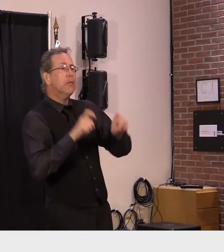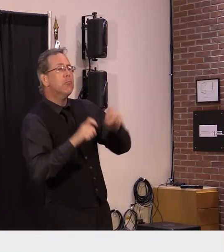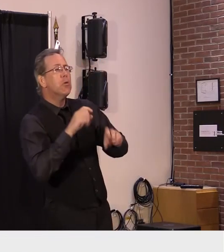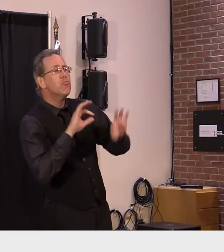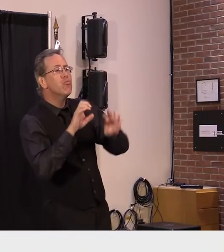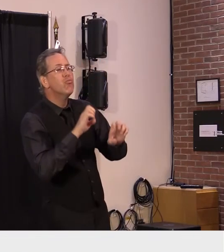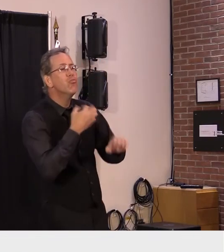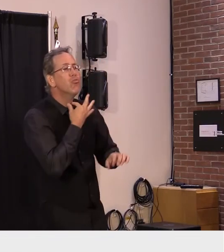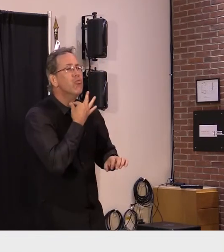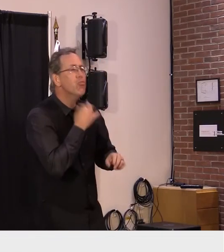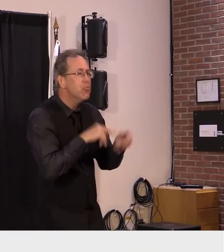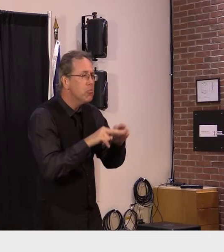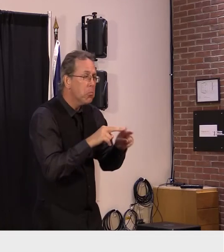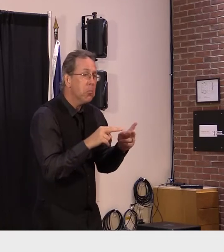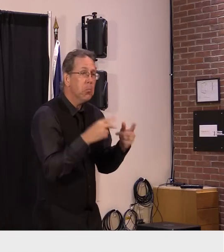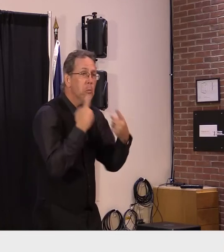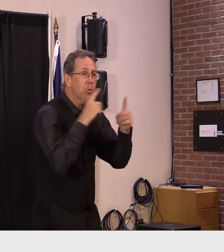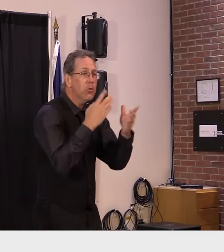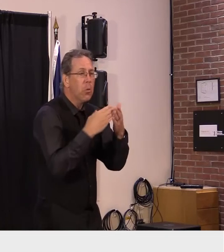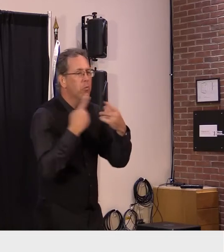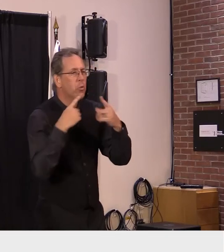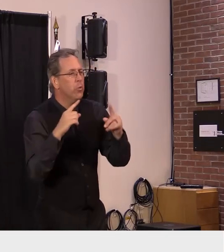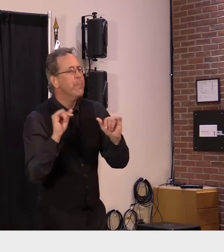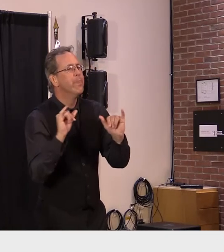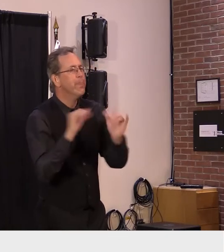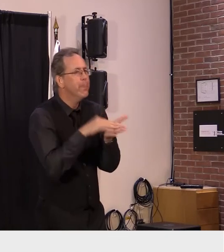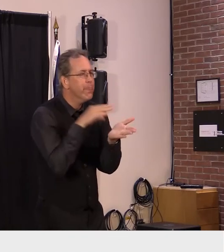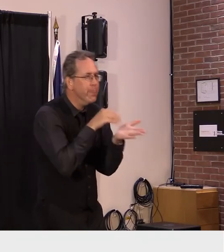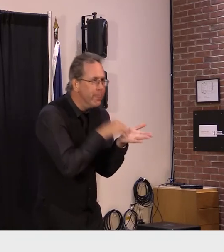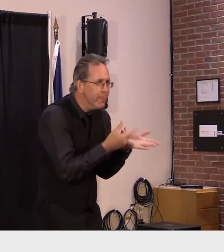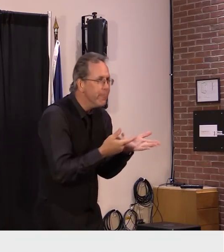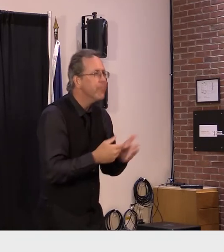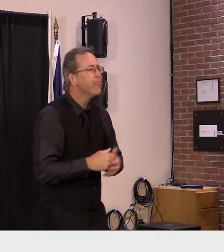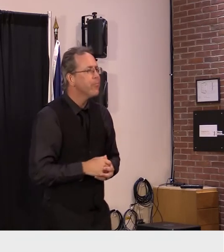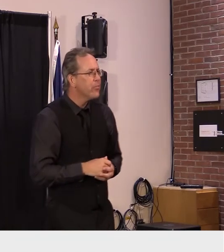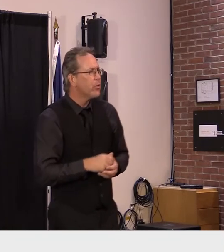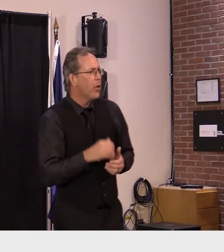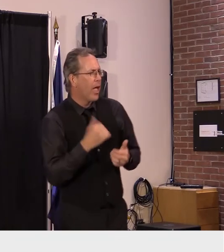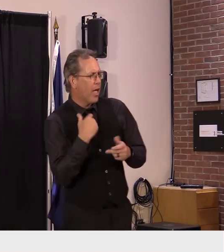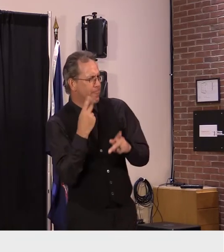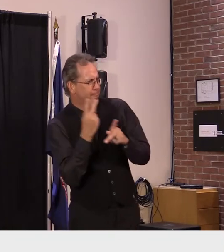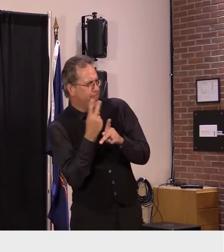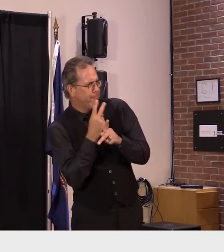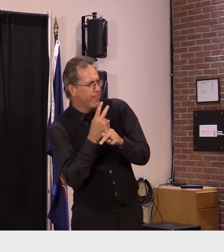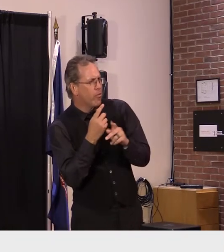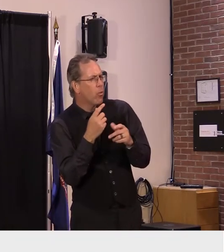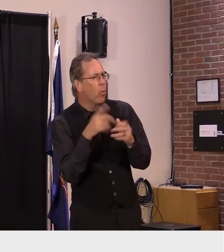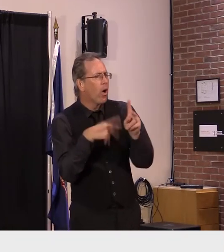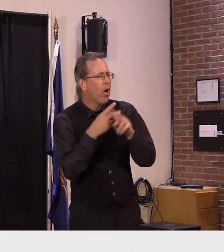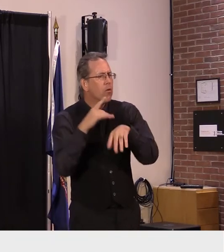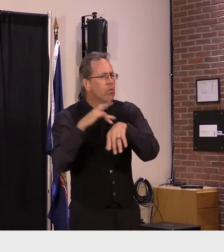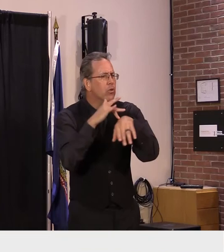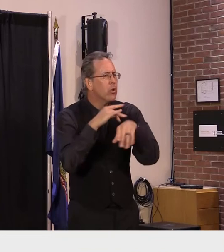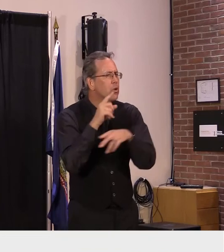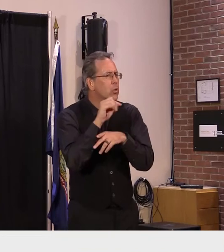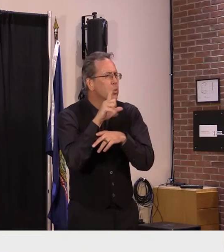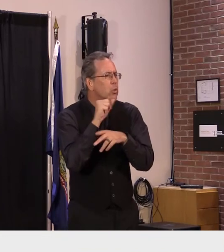have significantly increased their understanding of how to how to thoughtfully use these tools and and we need to figure that out if they haven't